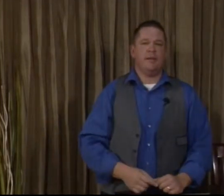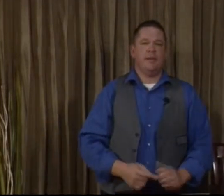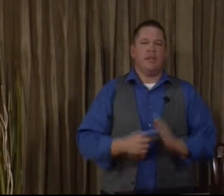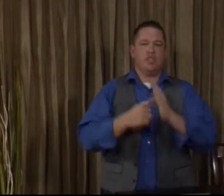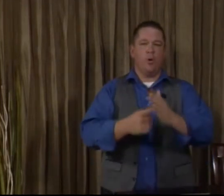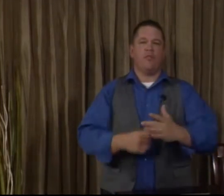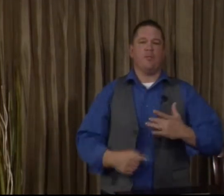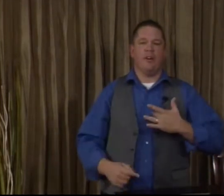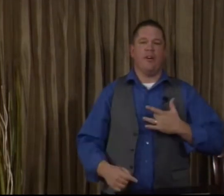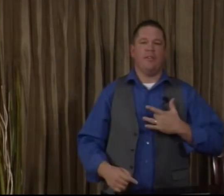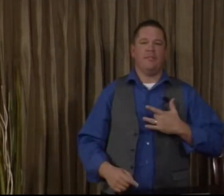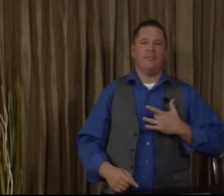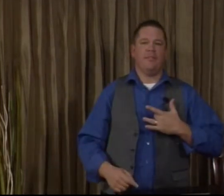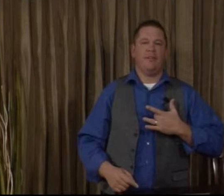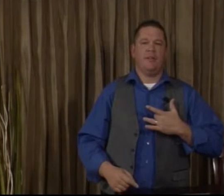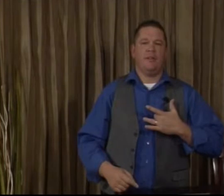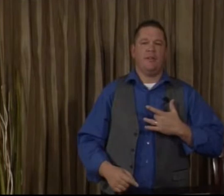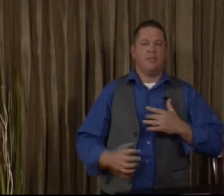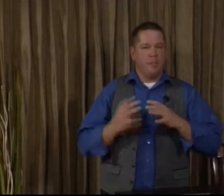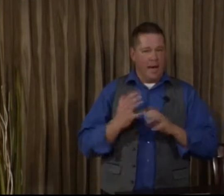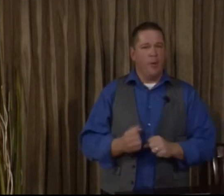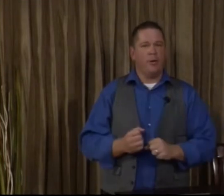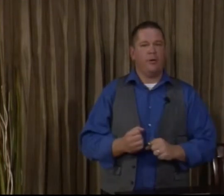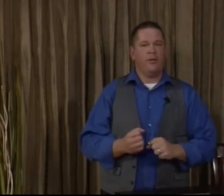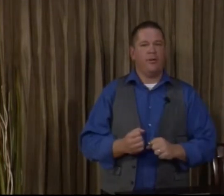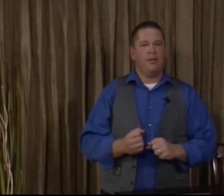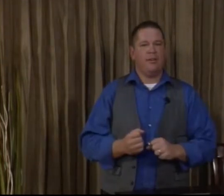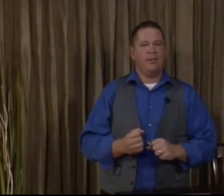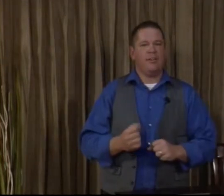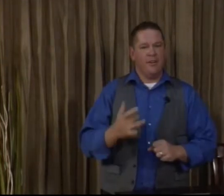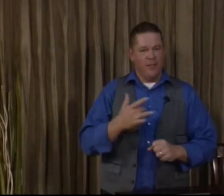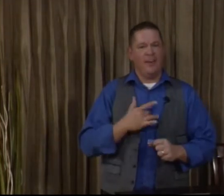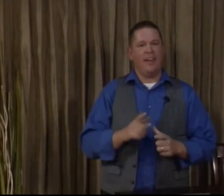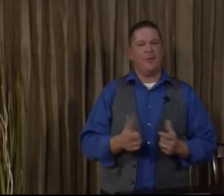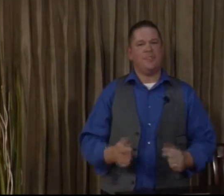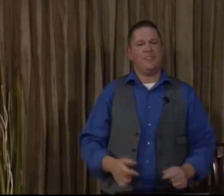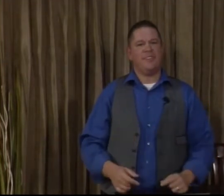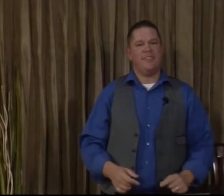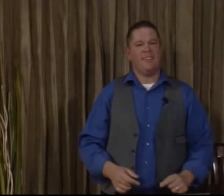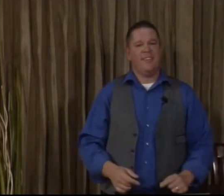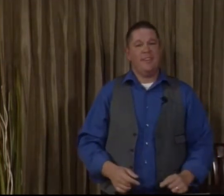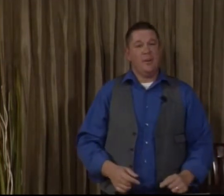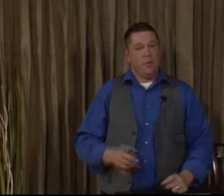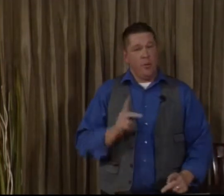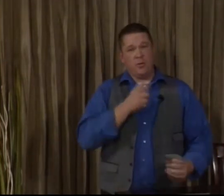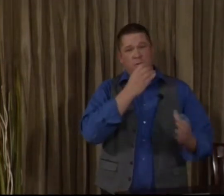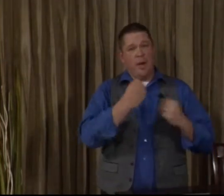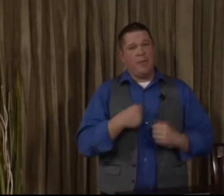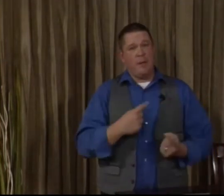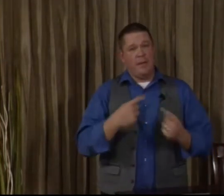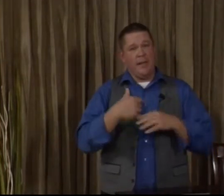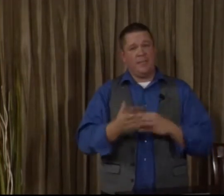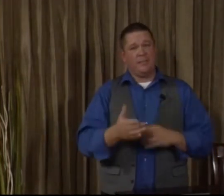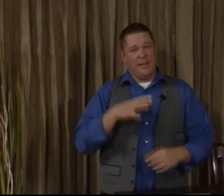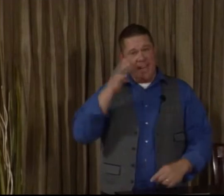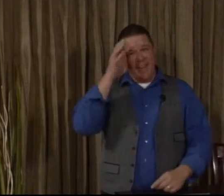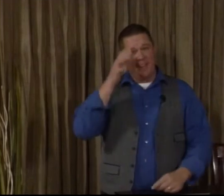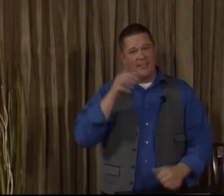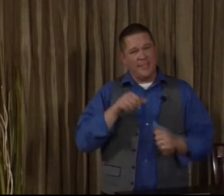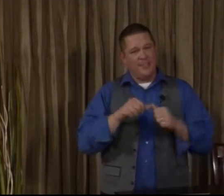He showed it from his heart. The power of heart language. The person who taught me that will be next. My dad, stay